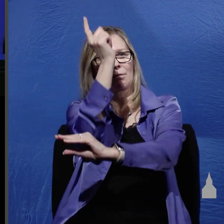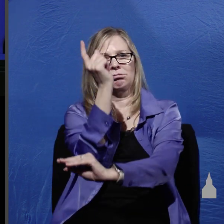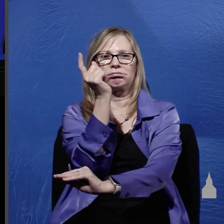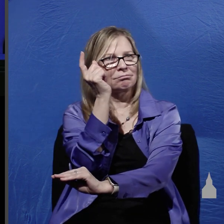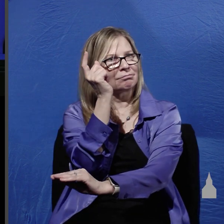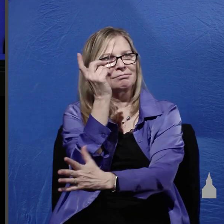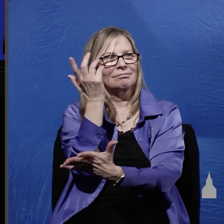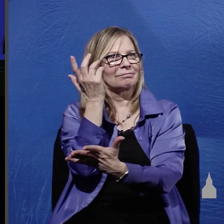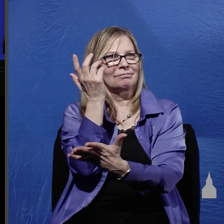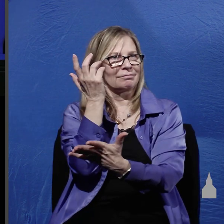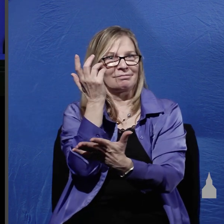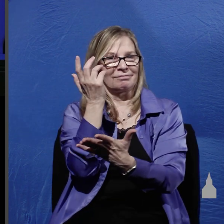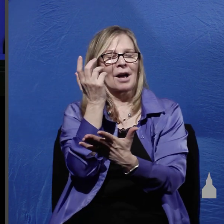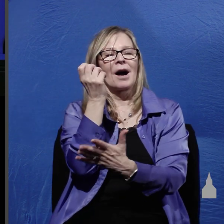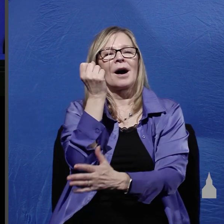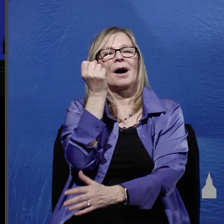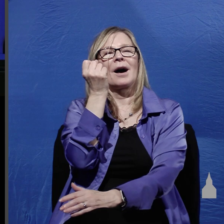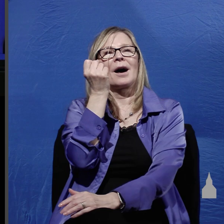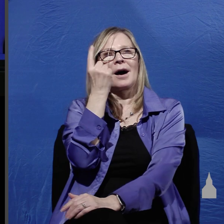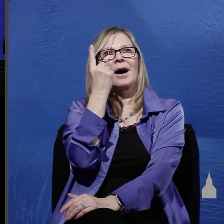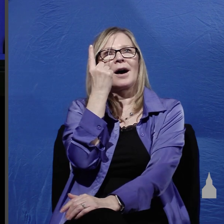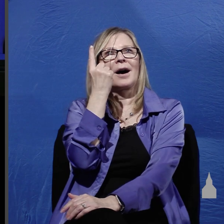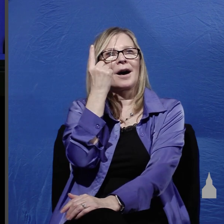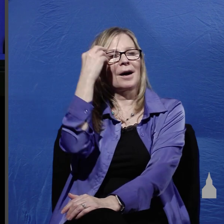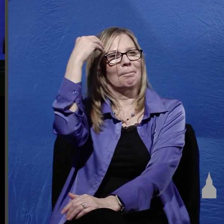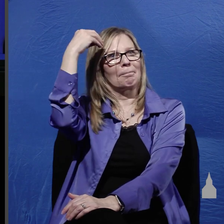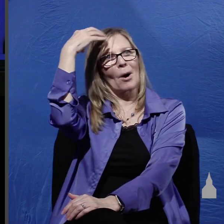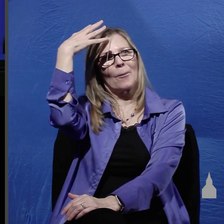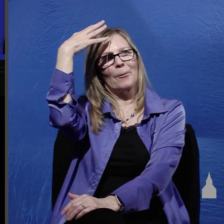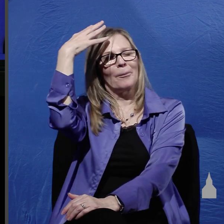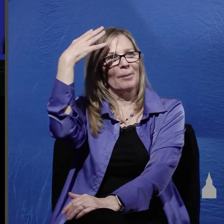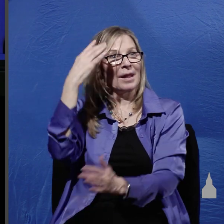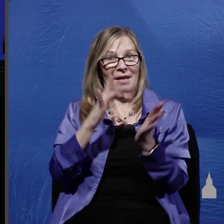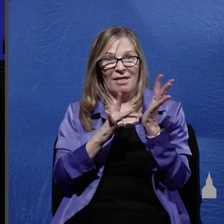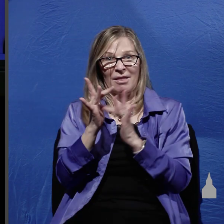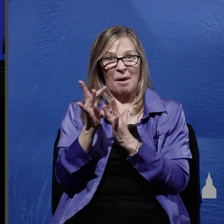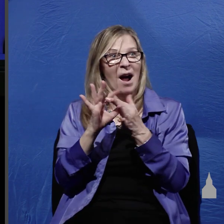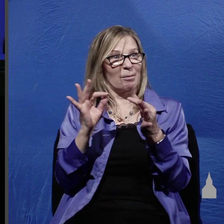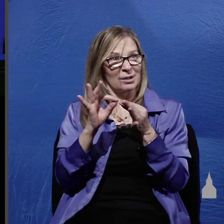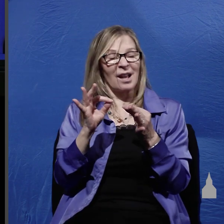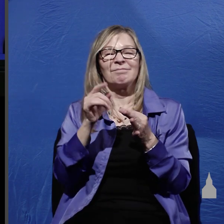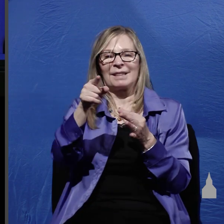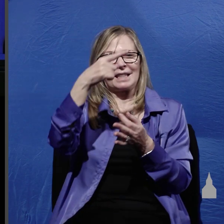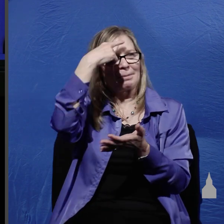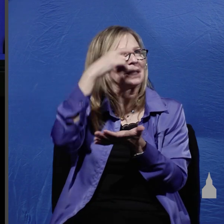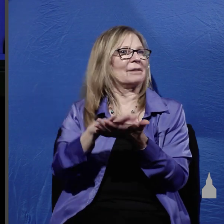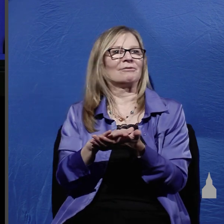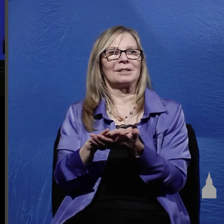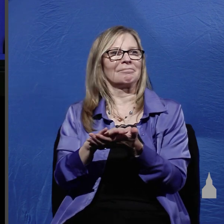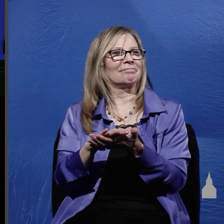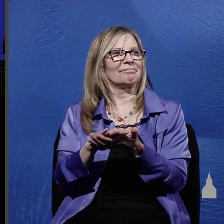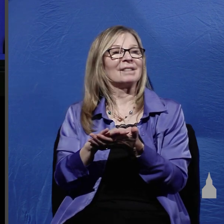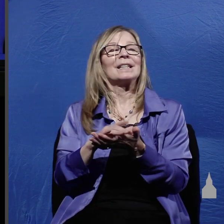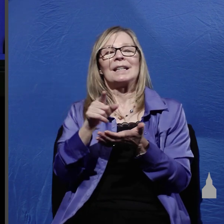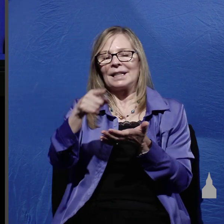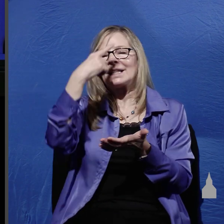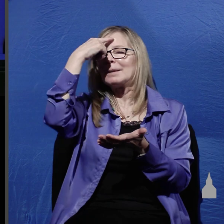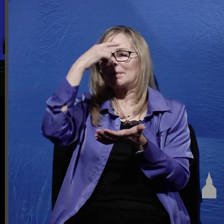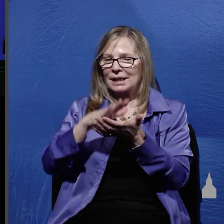as I said the light came on in John's mind and the Bible says he believed so what did he believe he believed that Jesus had risen